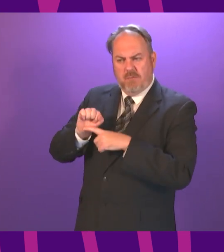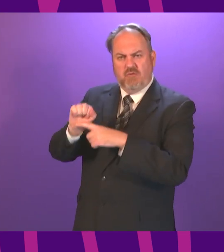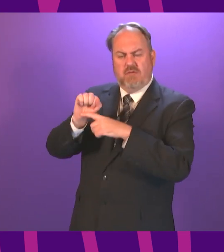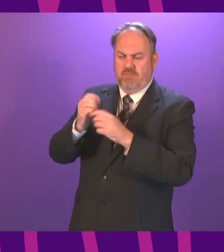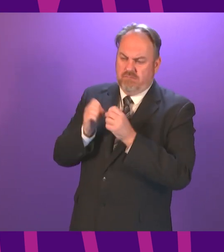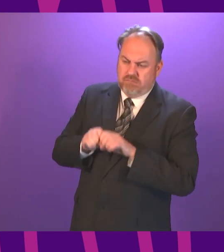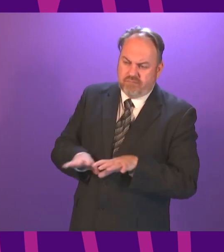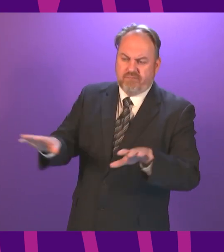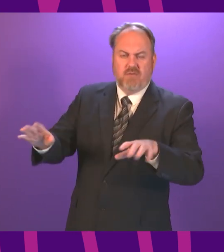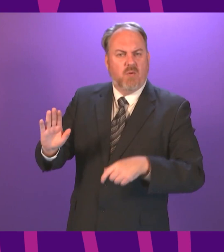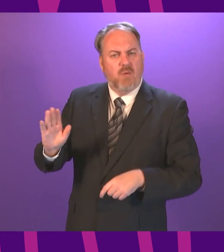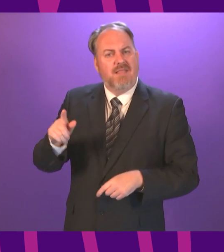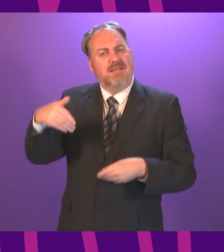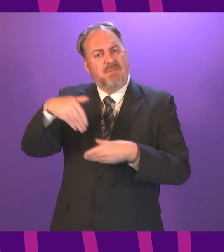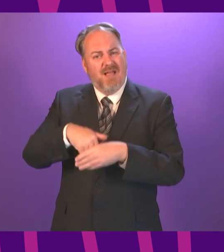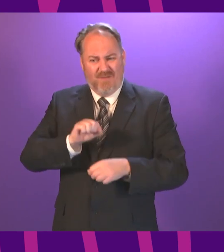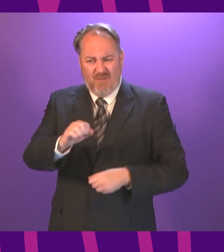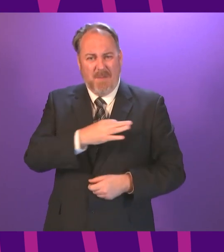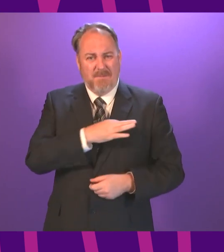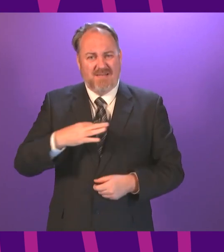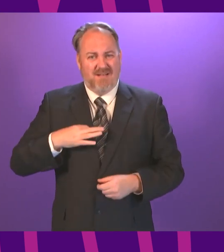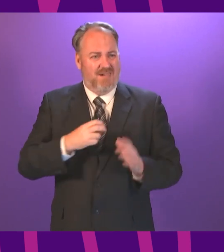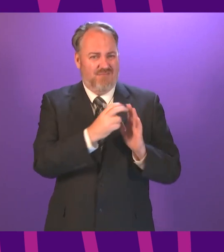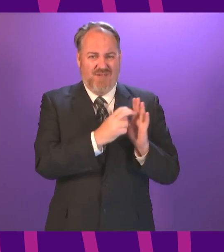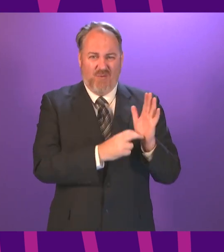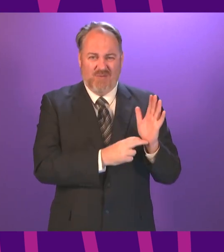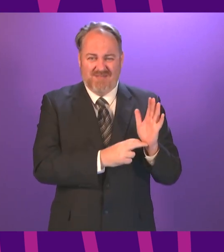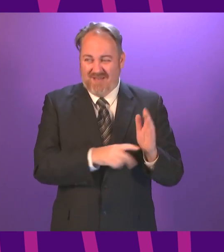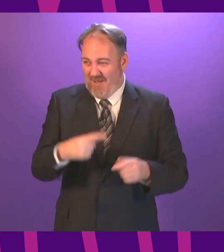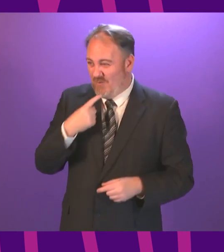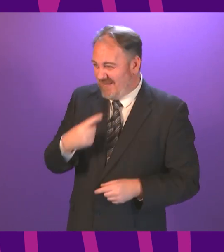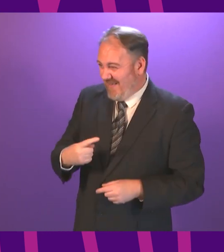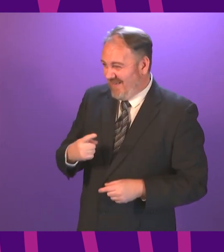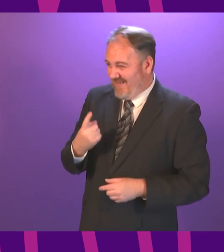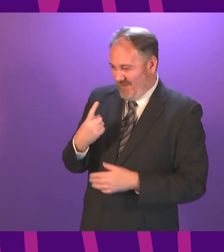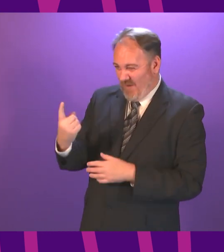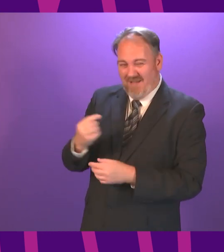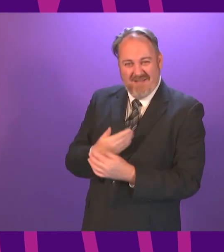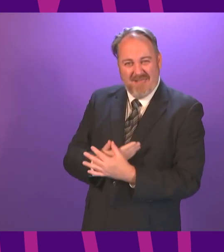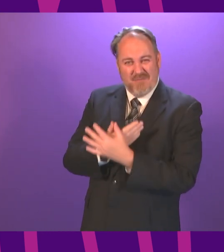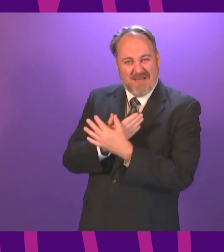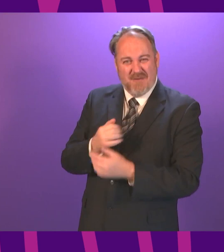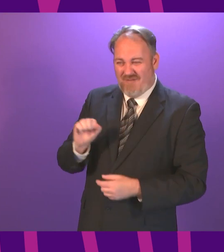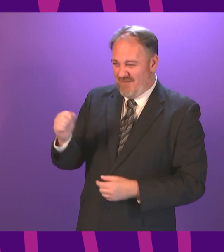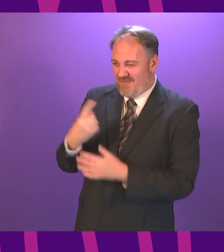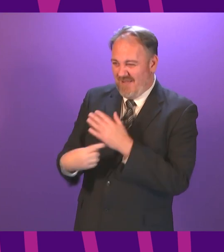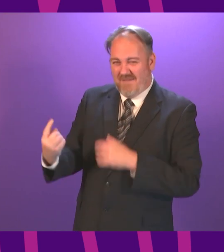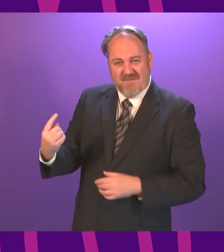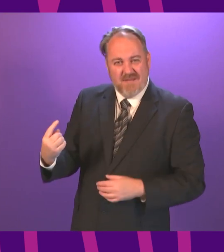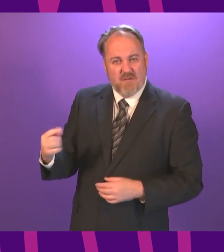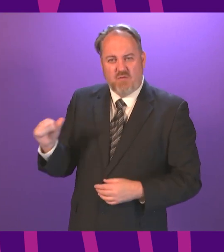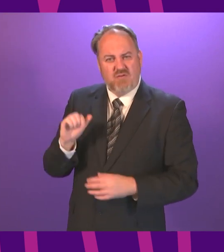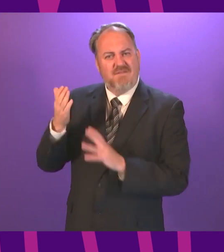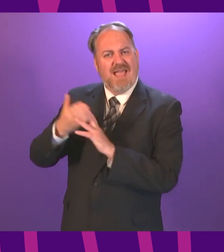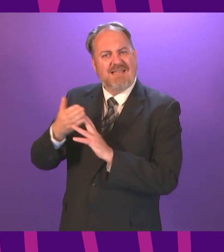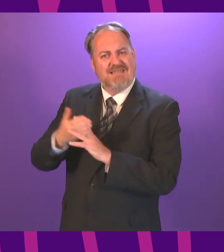letters I am talking about, of course, are part of people's medical records. If Willie René is seriously suggesting, as a Liberal Democrat, that people should not have access to that record, then he